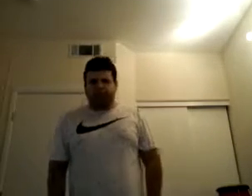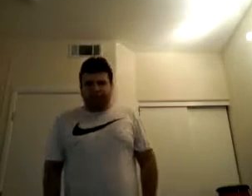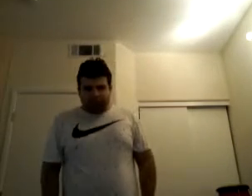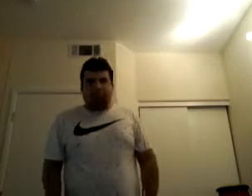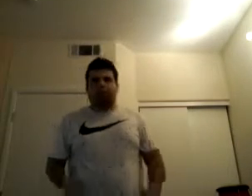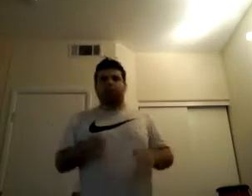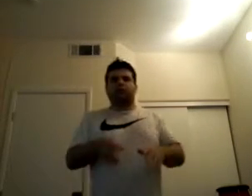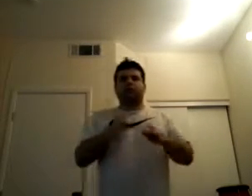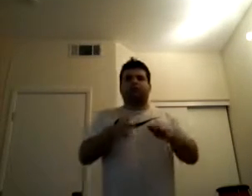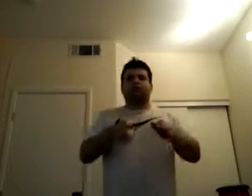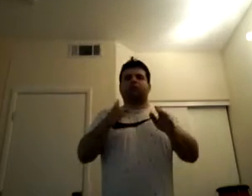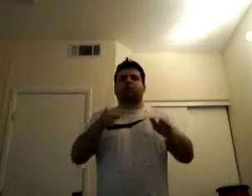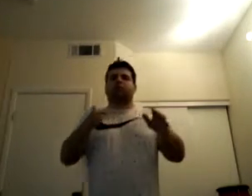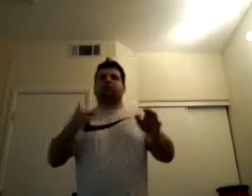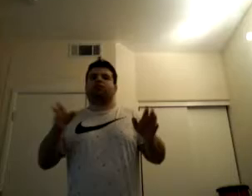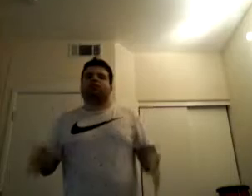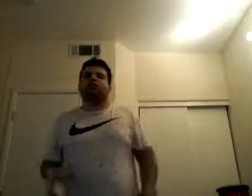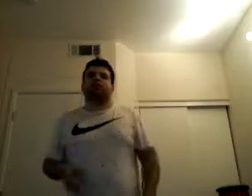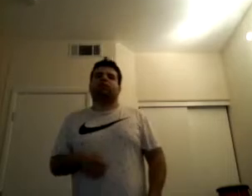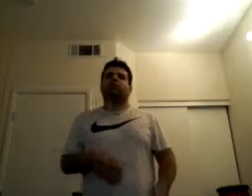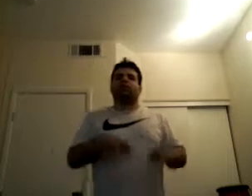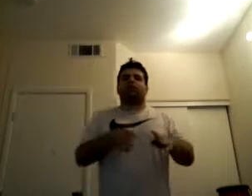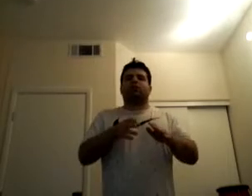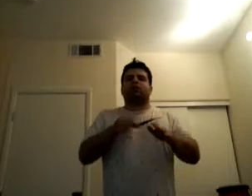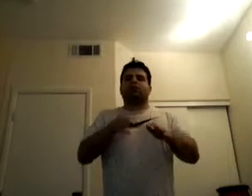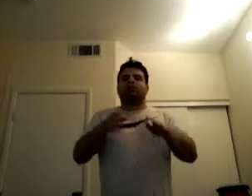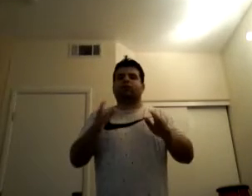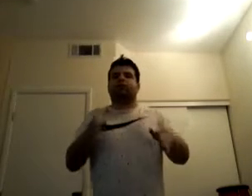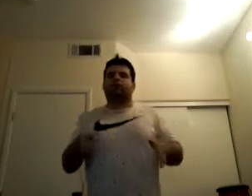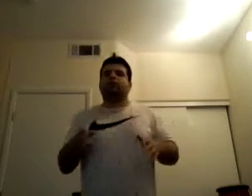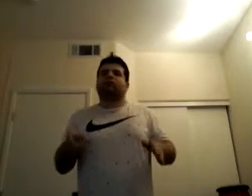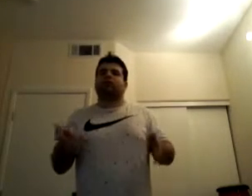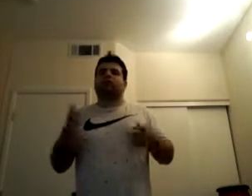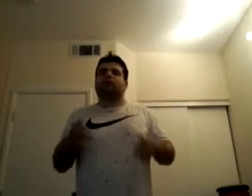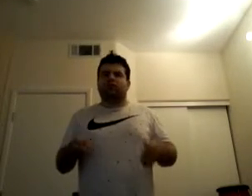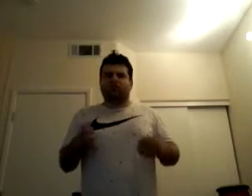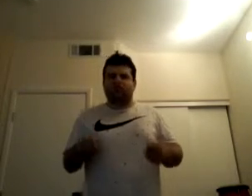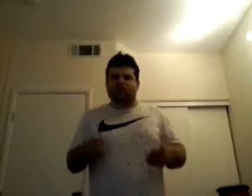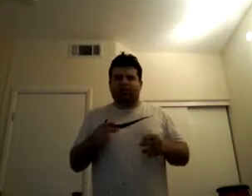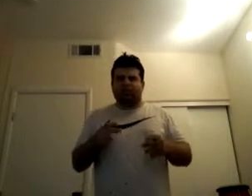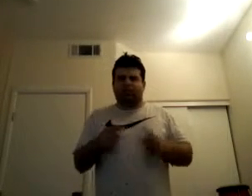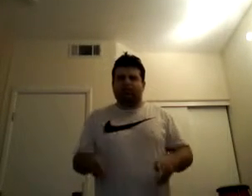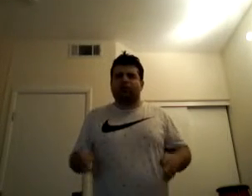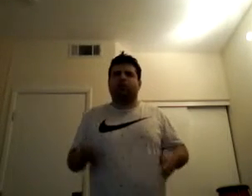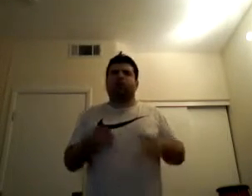Now we're all gonna be Never satisfied searching for more